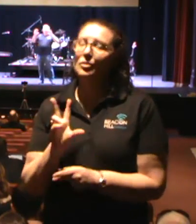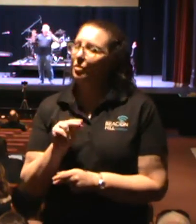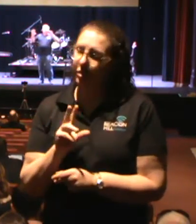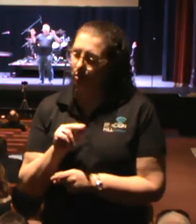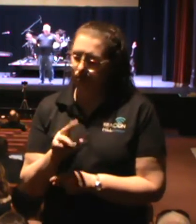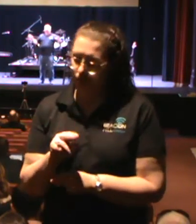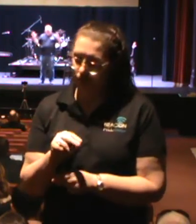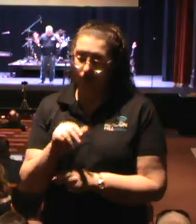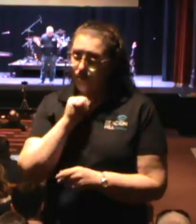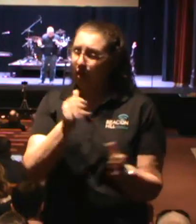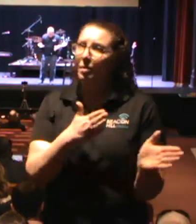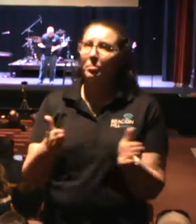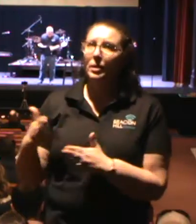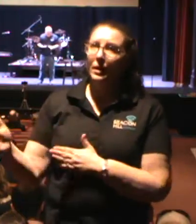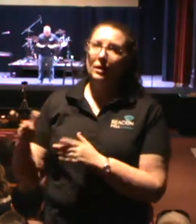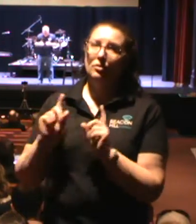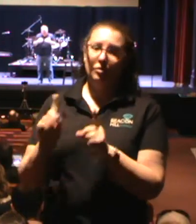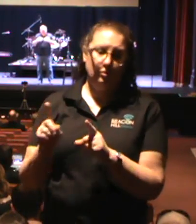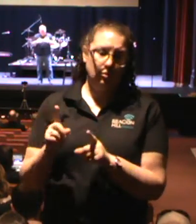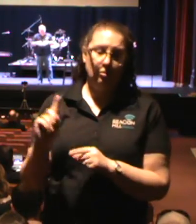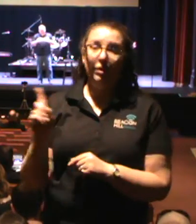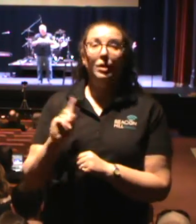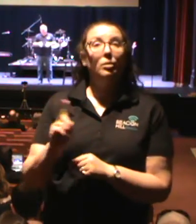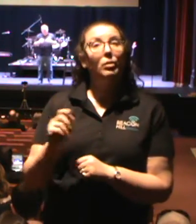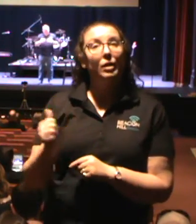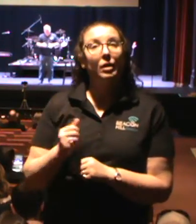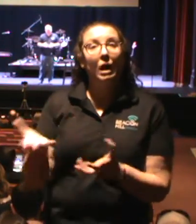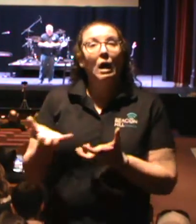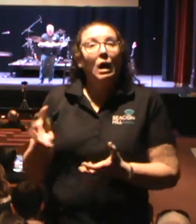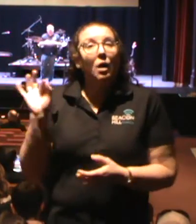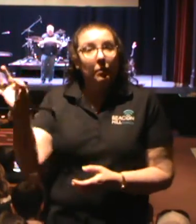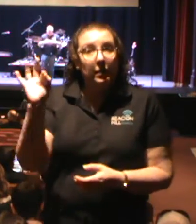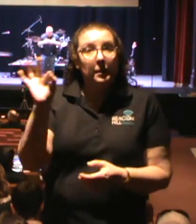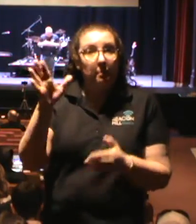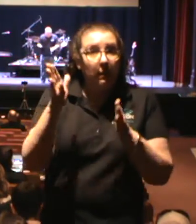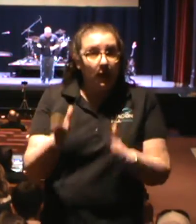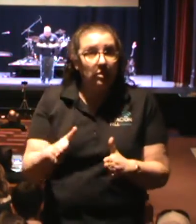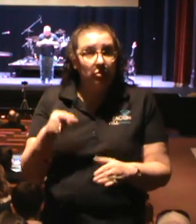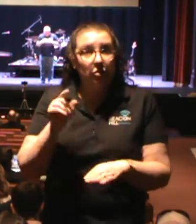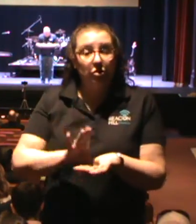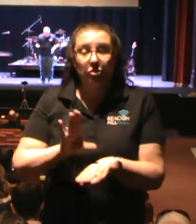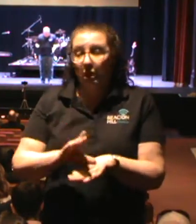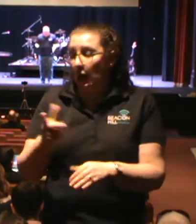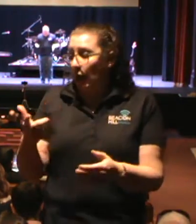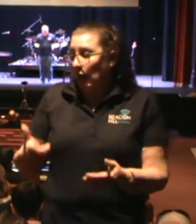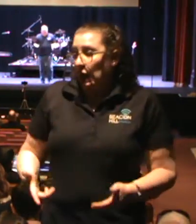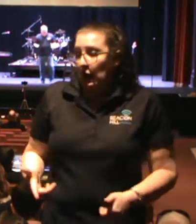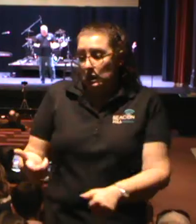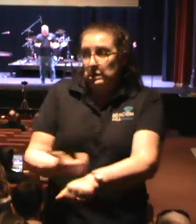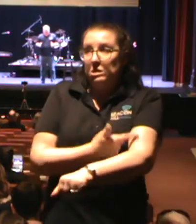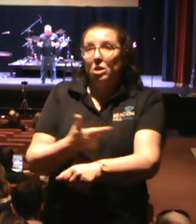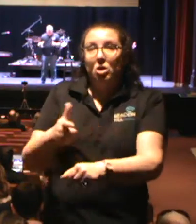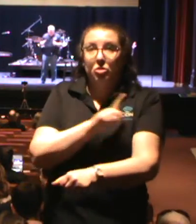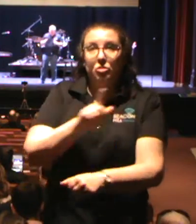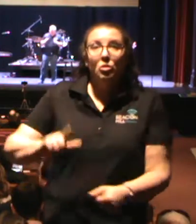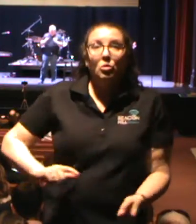I am not planning on going anywhere. I want to pastor this church as long as the Lord wants me here.